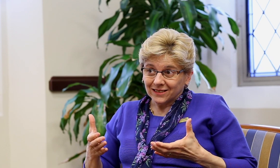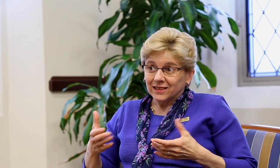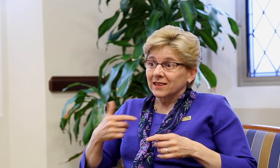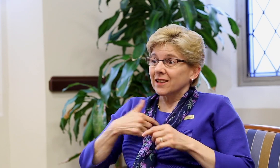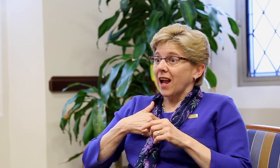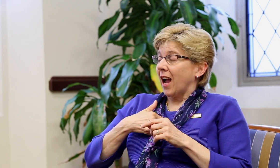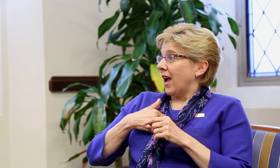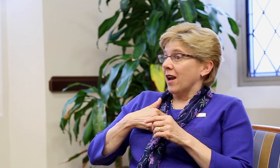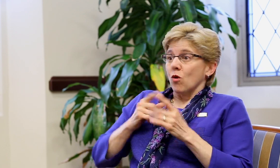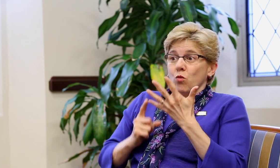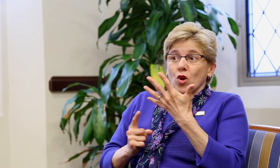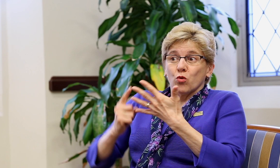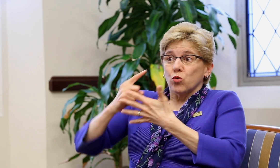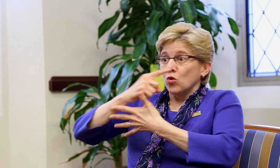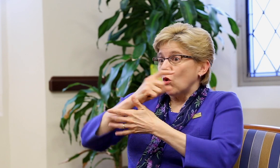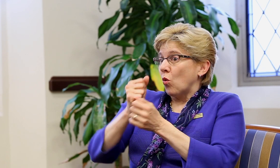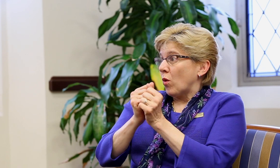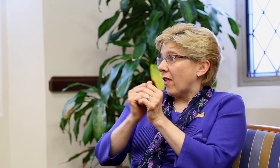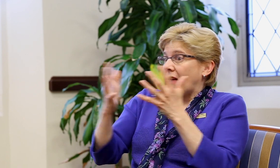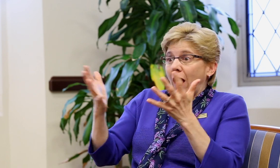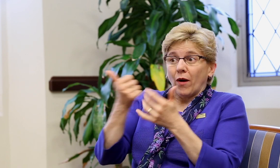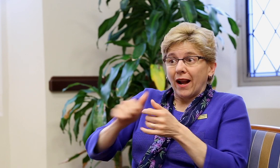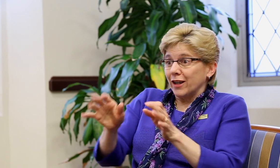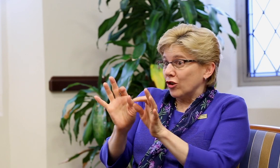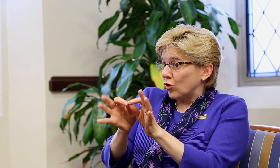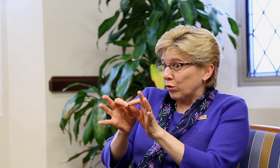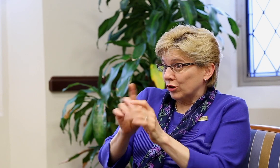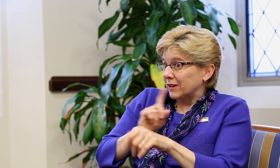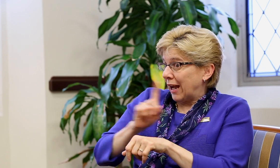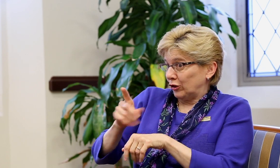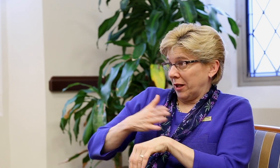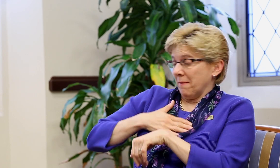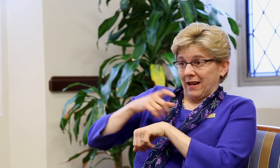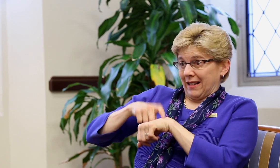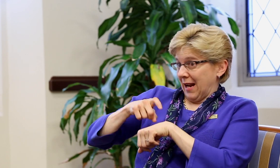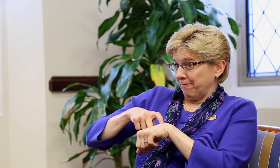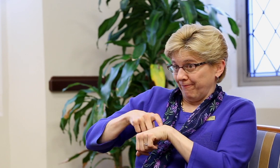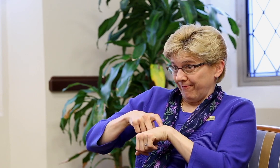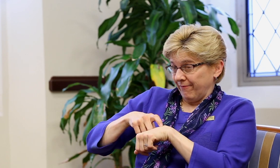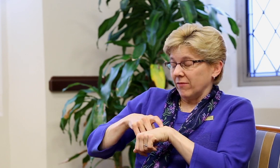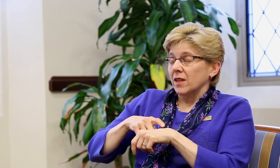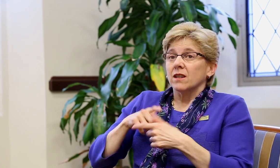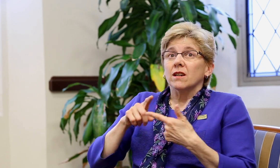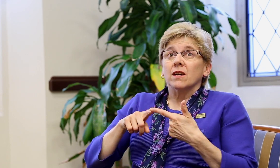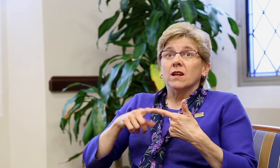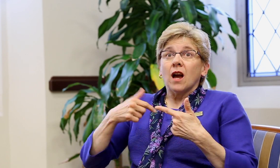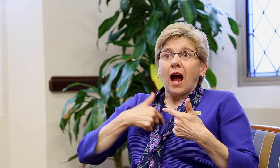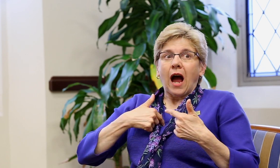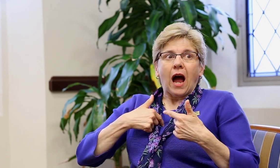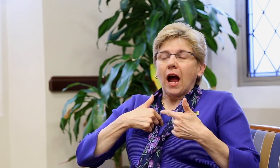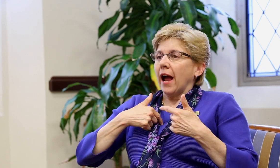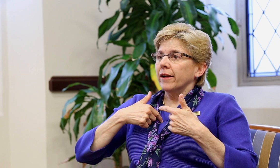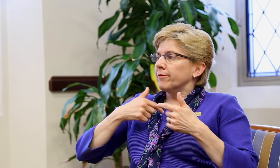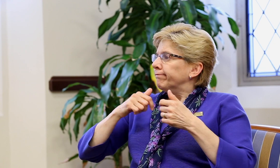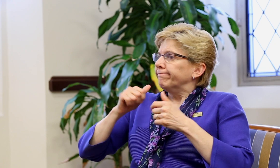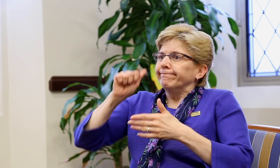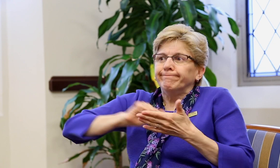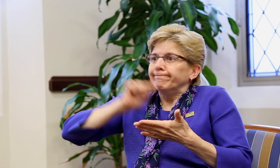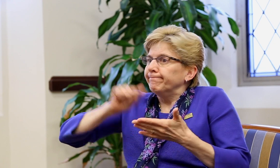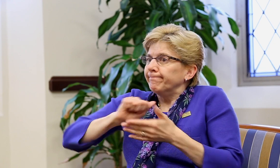And with that, I progressed through high school without any interpreters back at my, you know, when I was in school, and I got through and